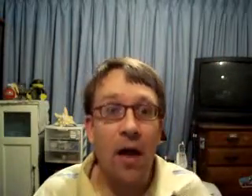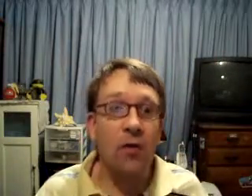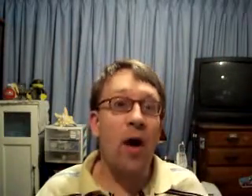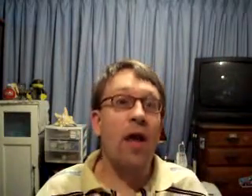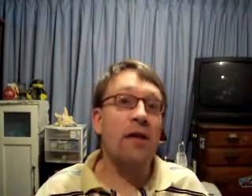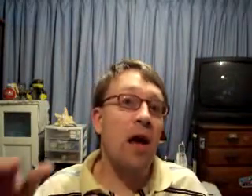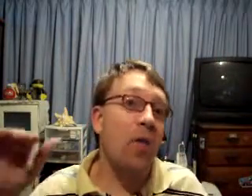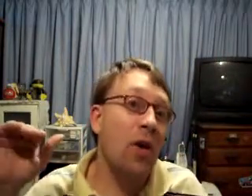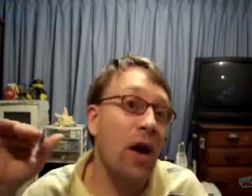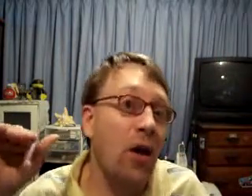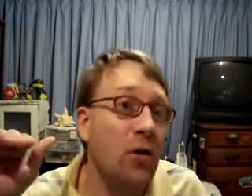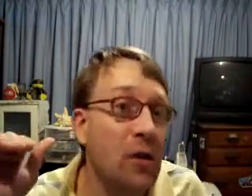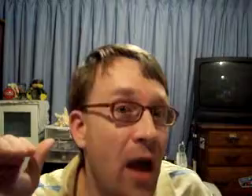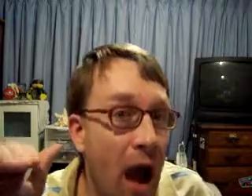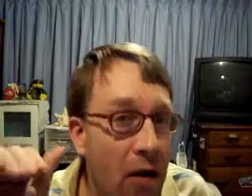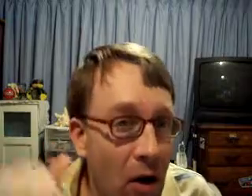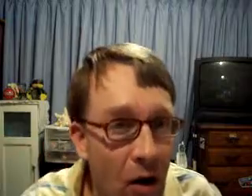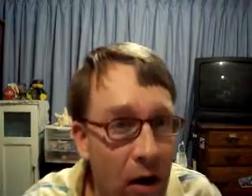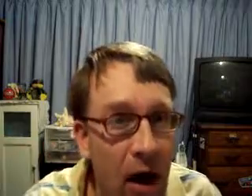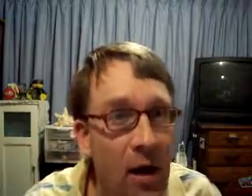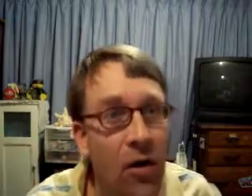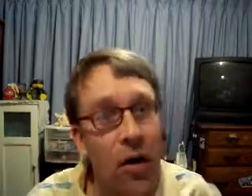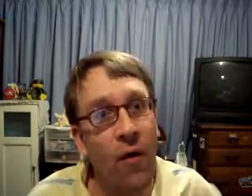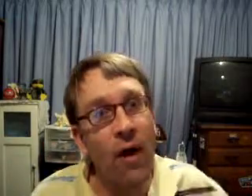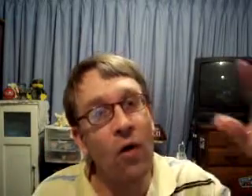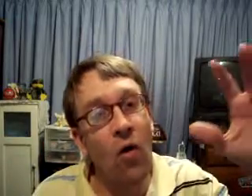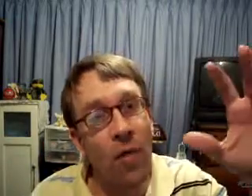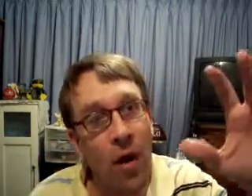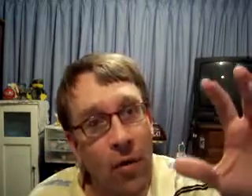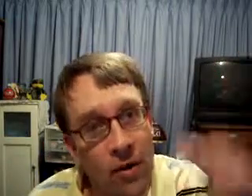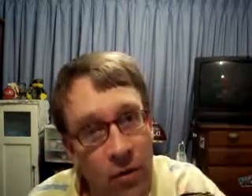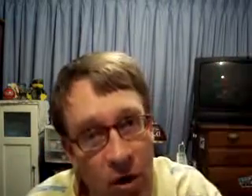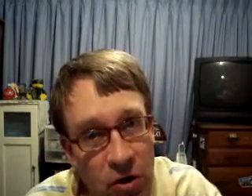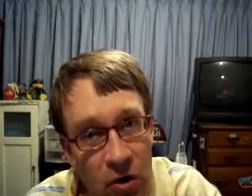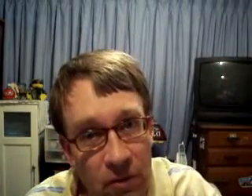That's why they say when you get close to the eye of the hurricane, you're going to find a lower barometric pressure.